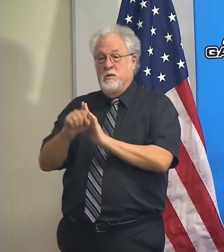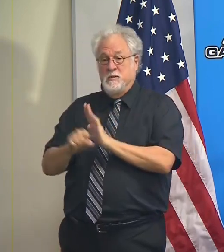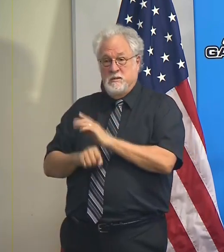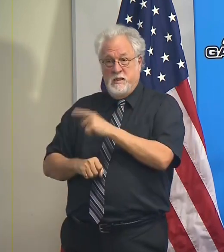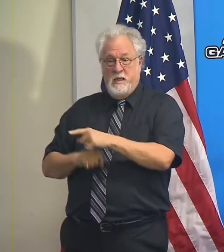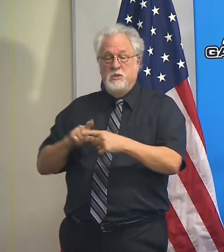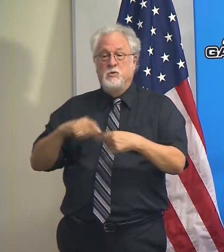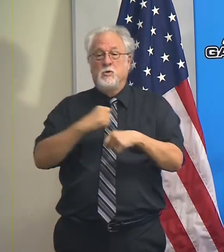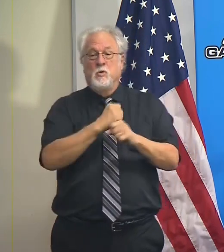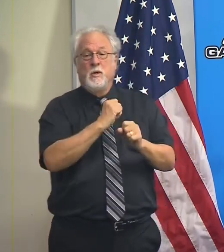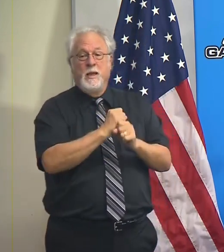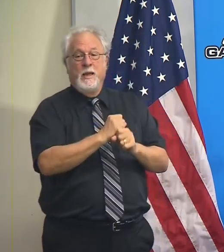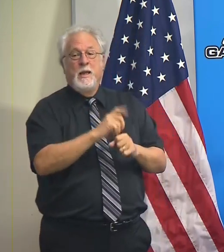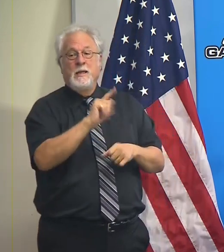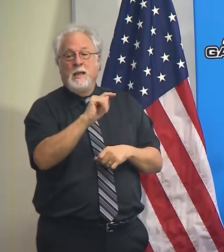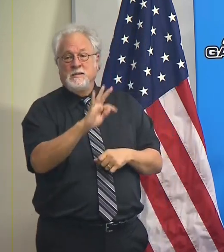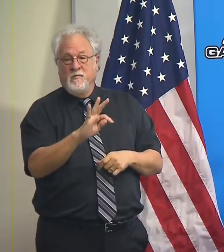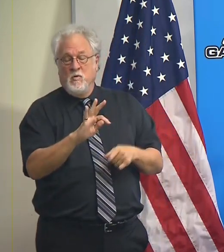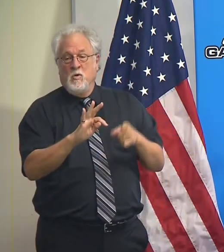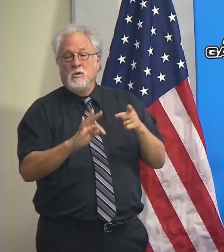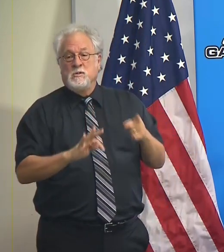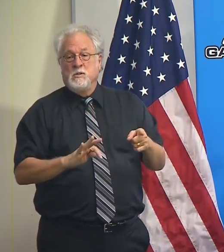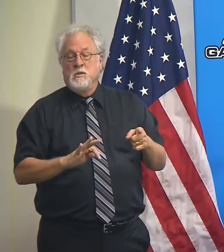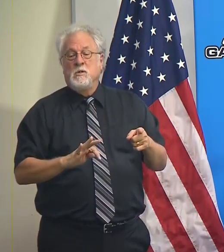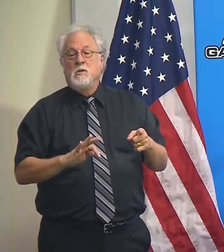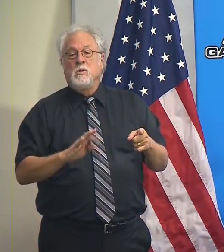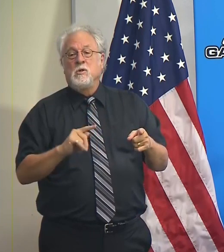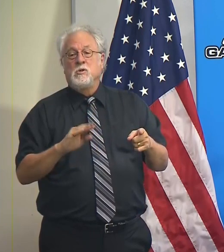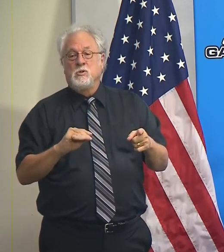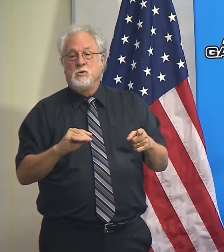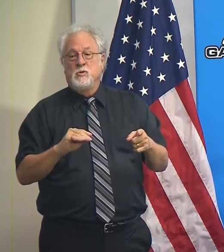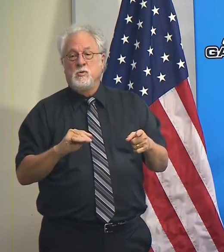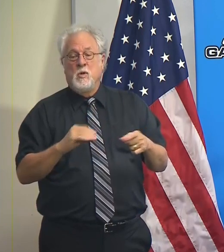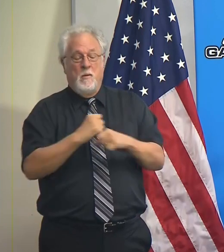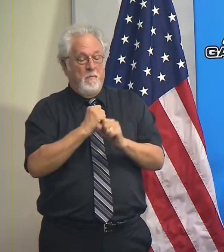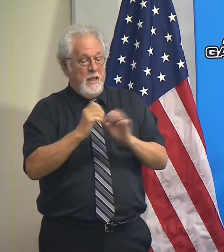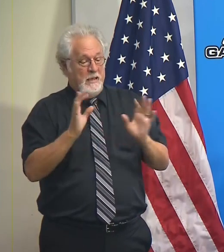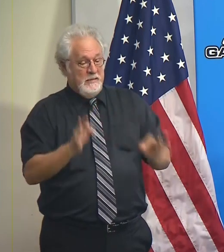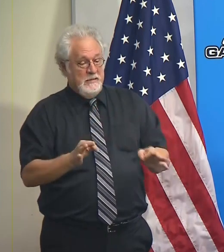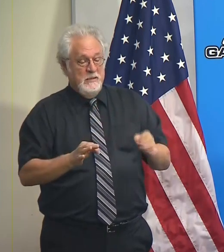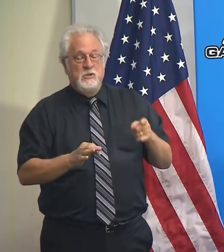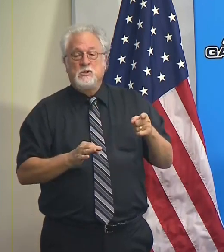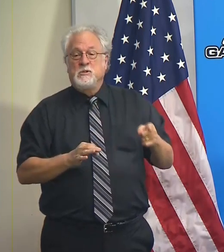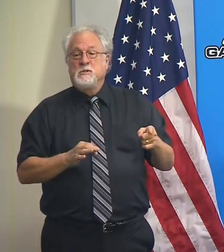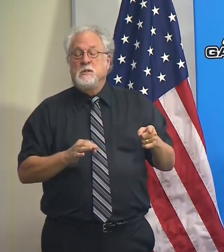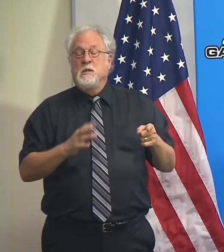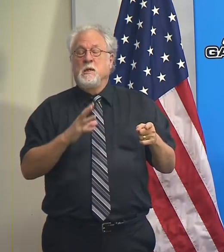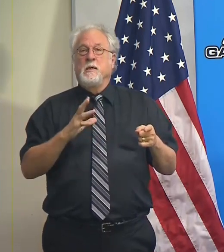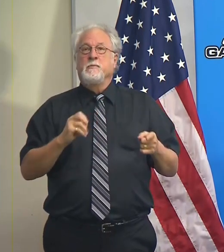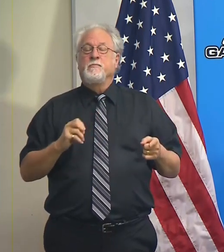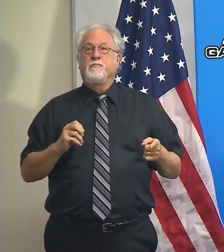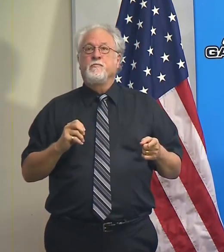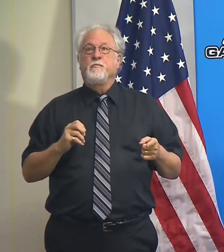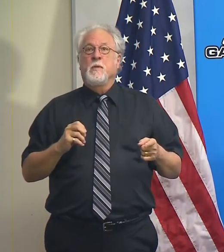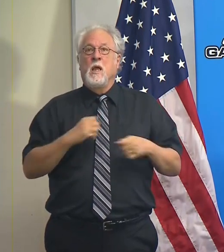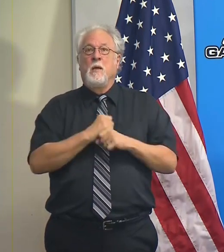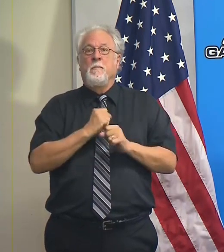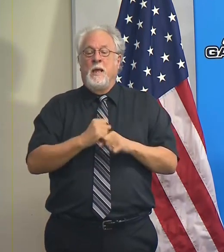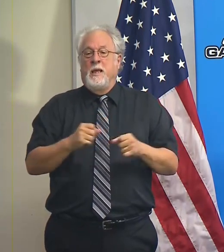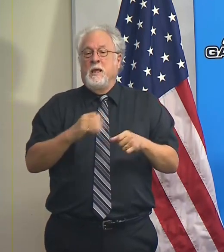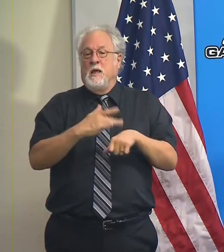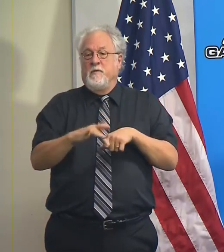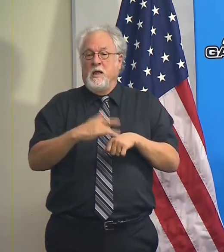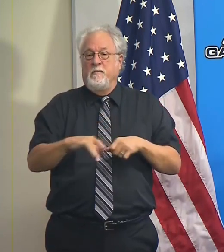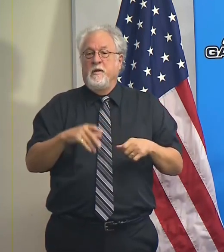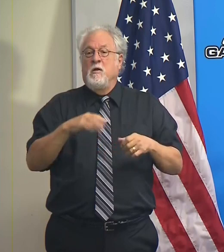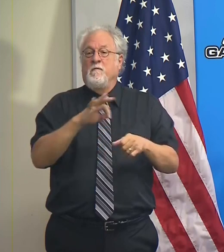to create a task force to make decisions and to make available